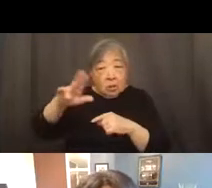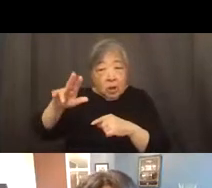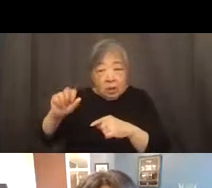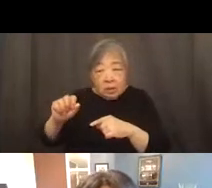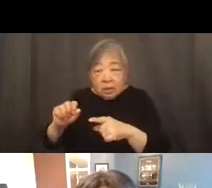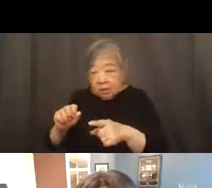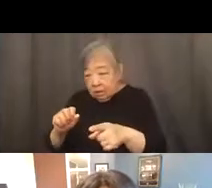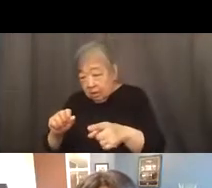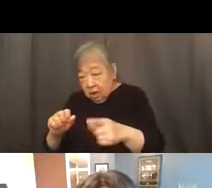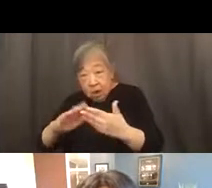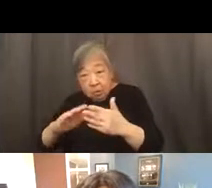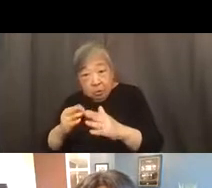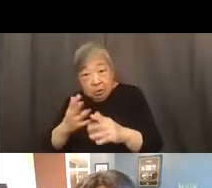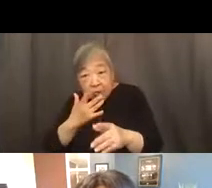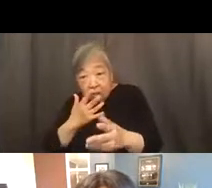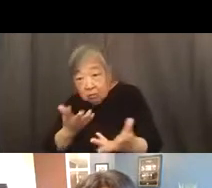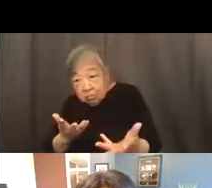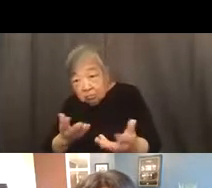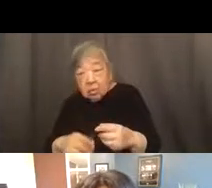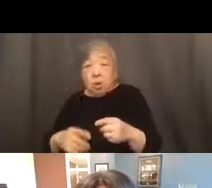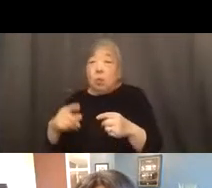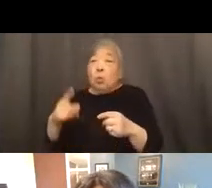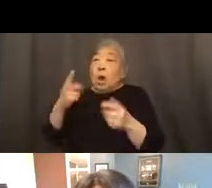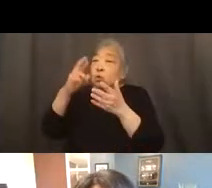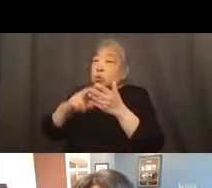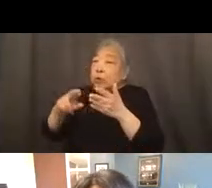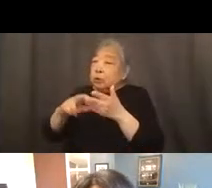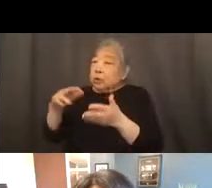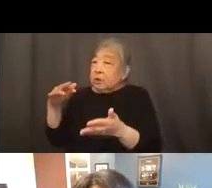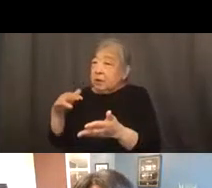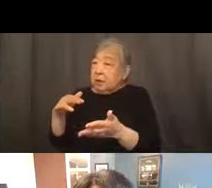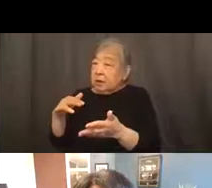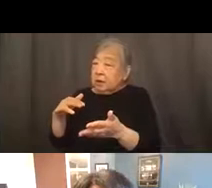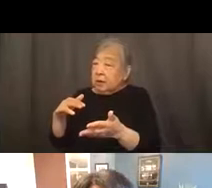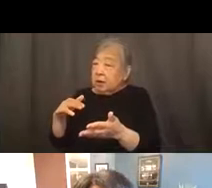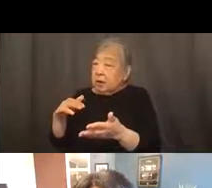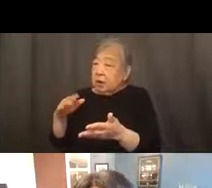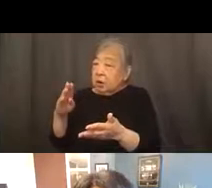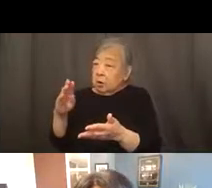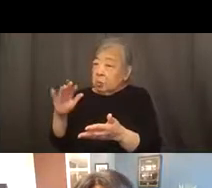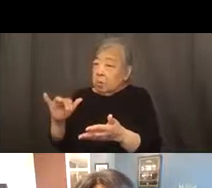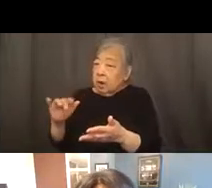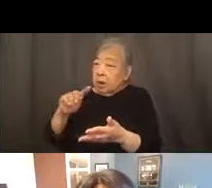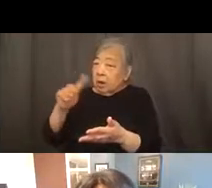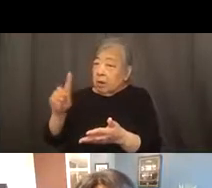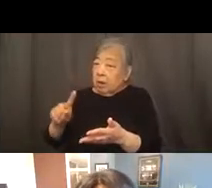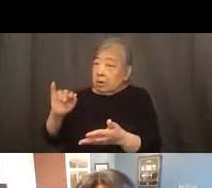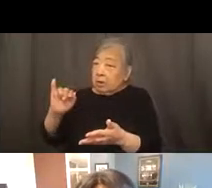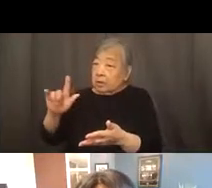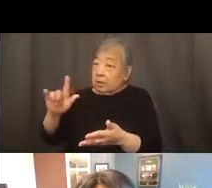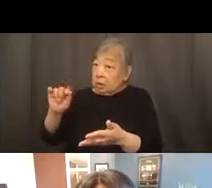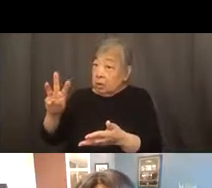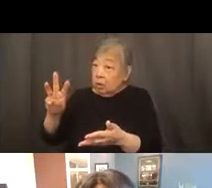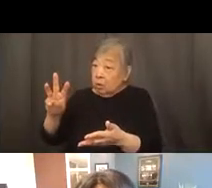color. Another one, one, one research study by Zillow shows